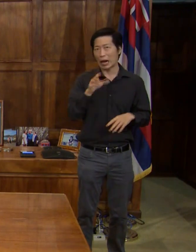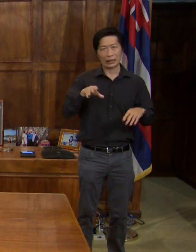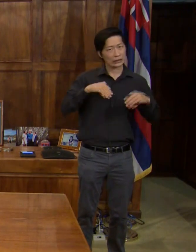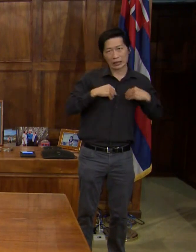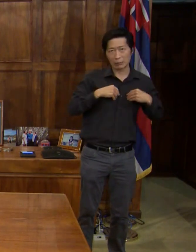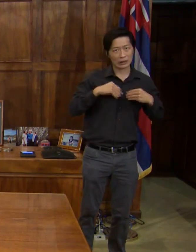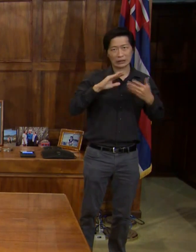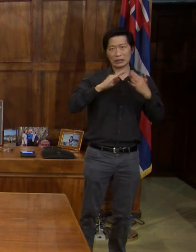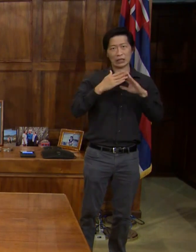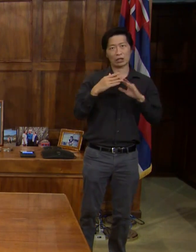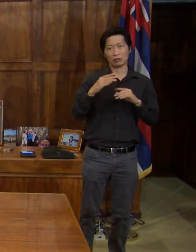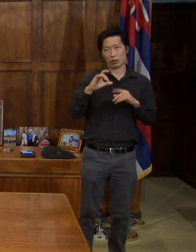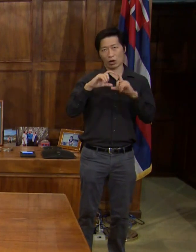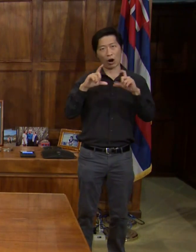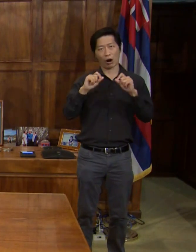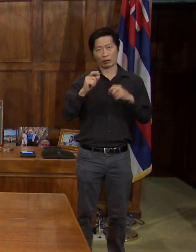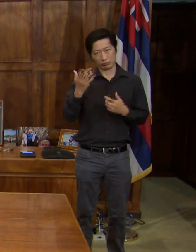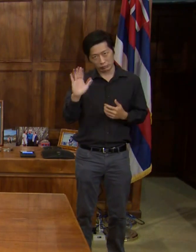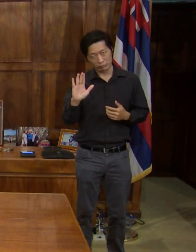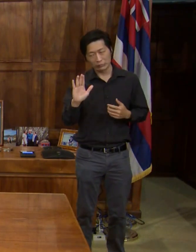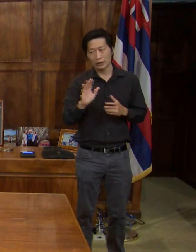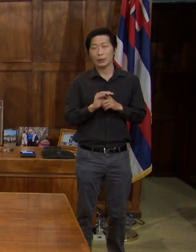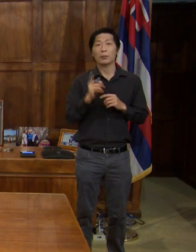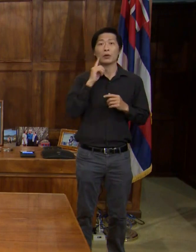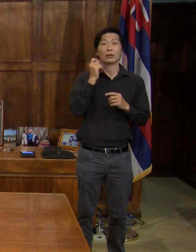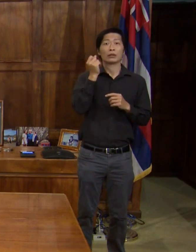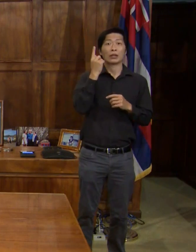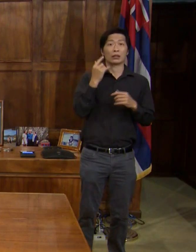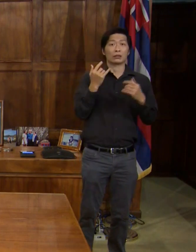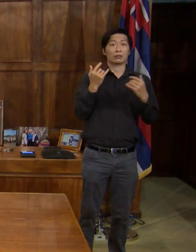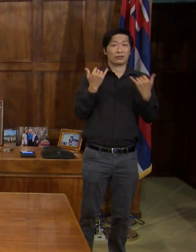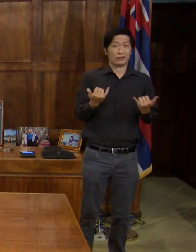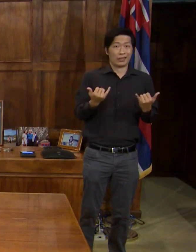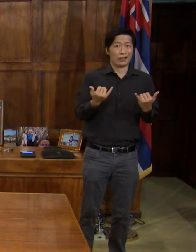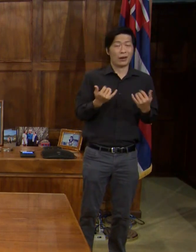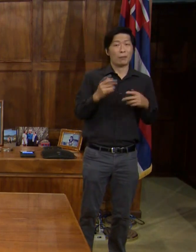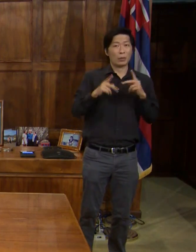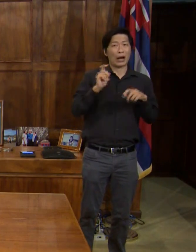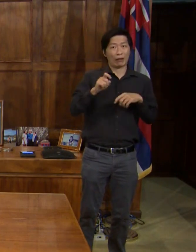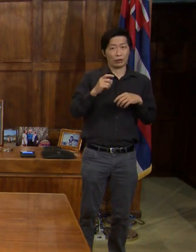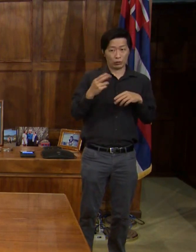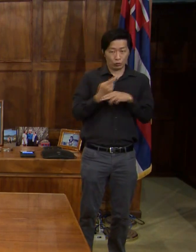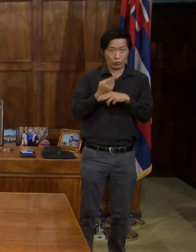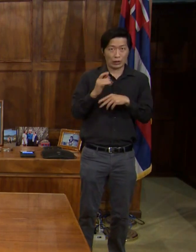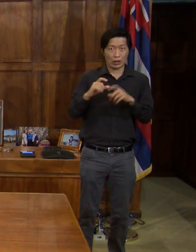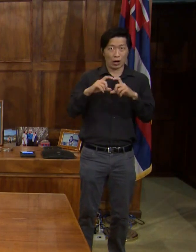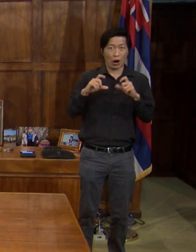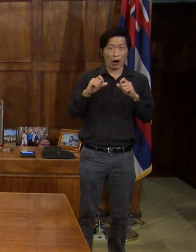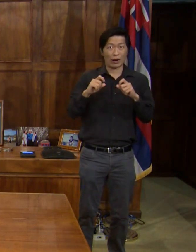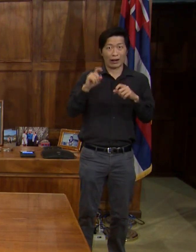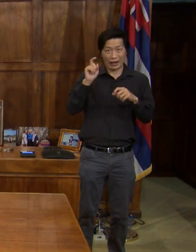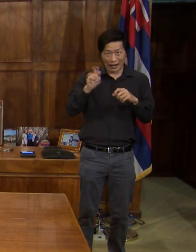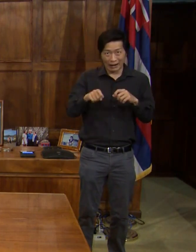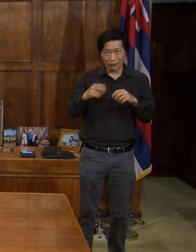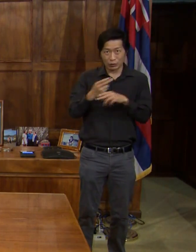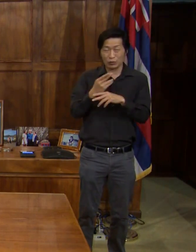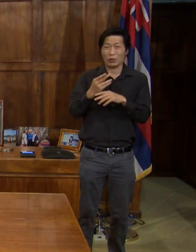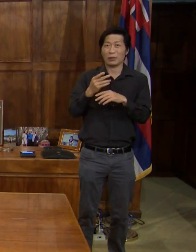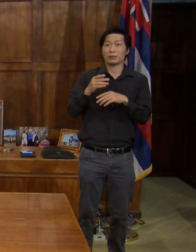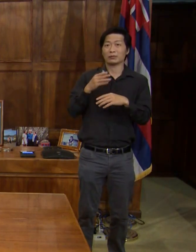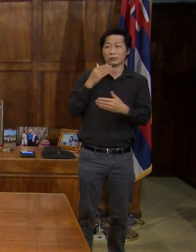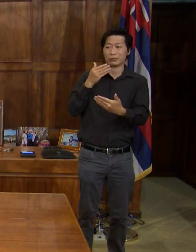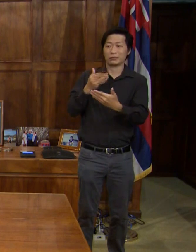as of today, still need to use their city card by 11 59 PM on December 27th.